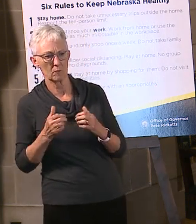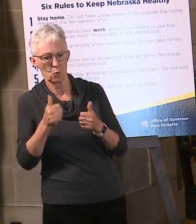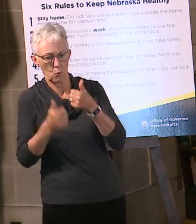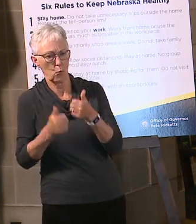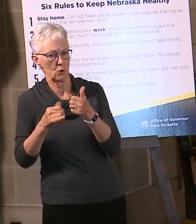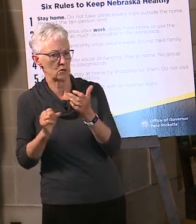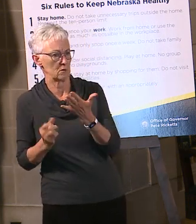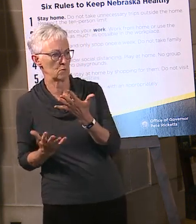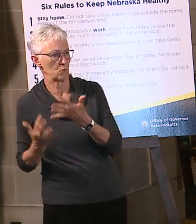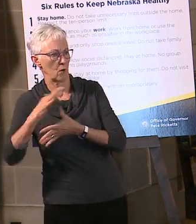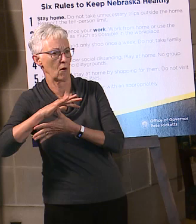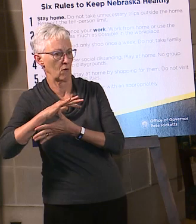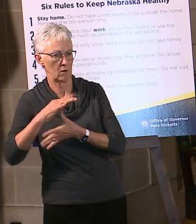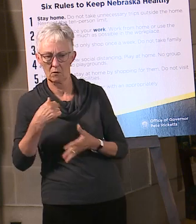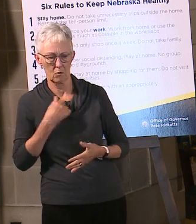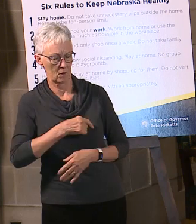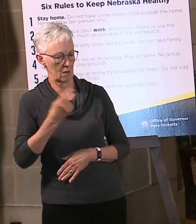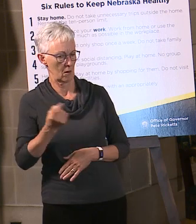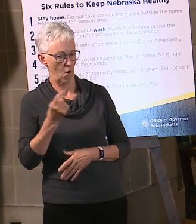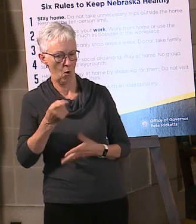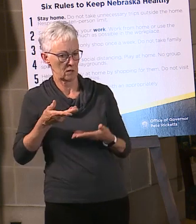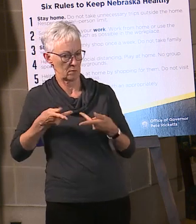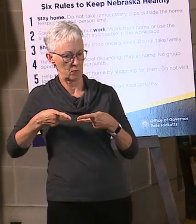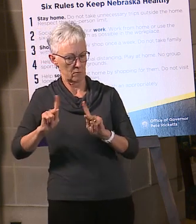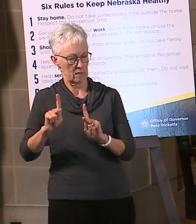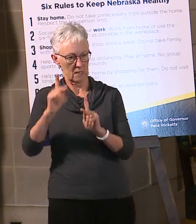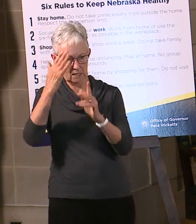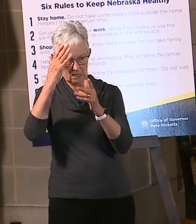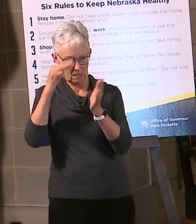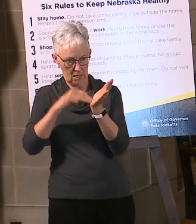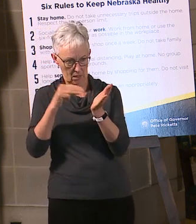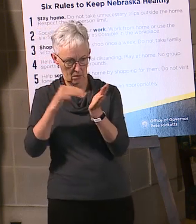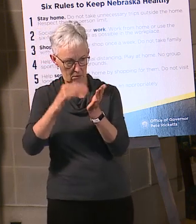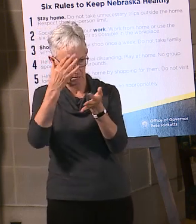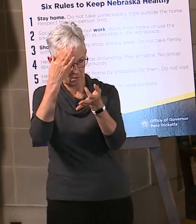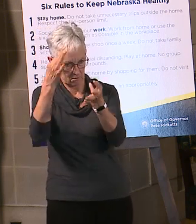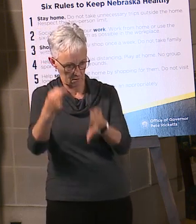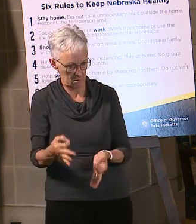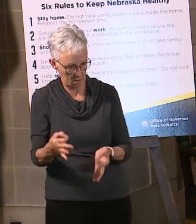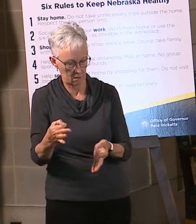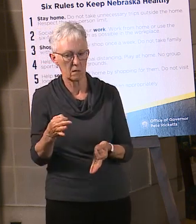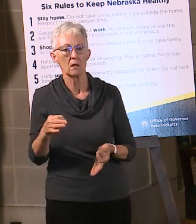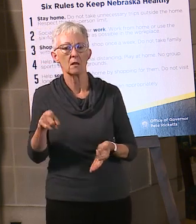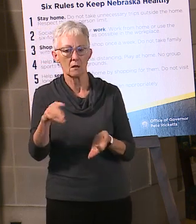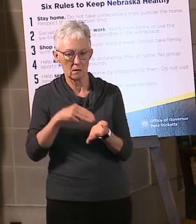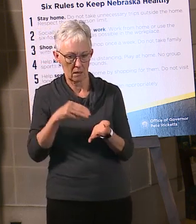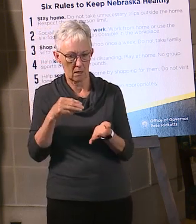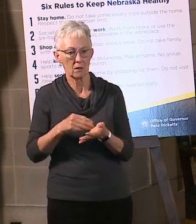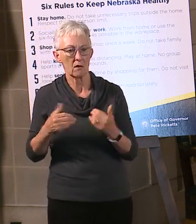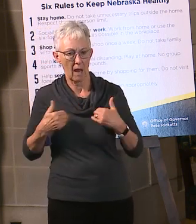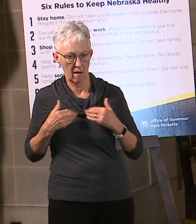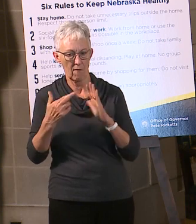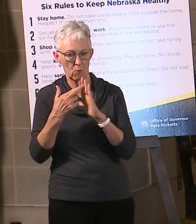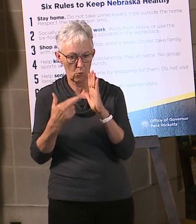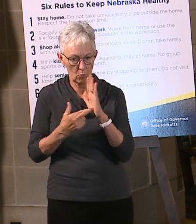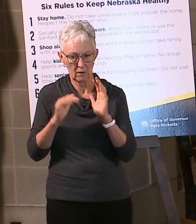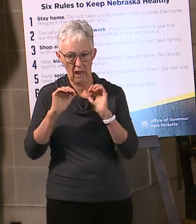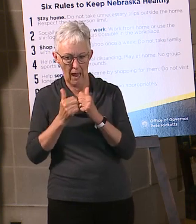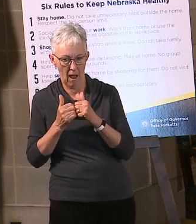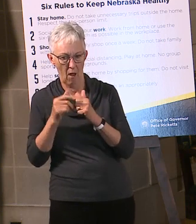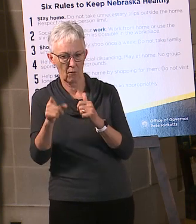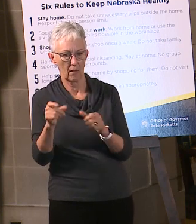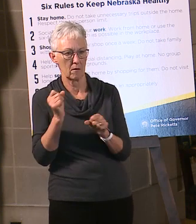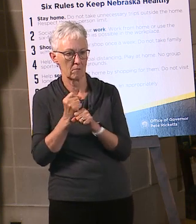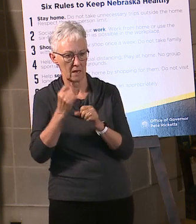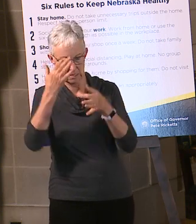really leaving it up to the doctor or the medical examiner. There are all sorts of standards standards and procedures or rules with regard to how they're supposed to